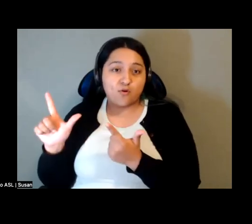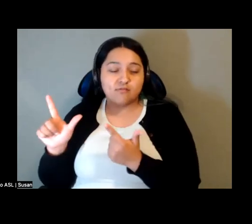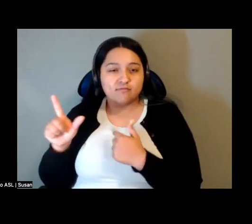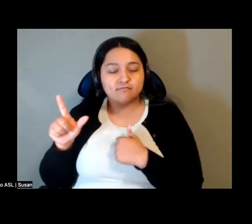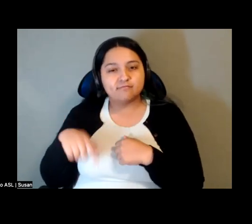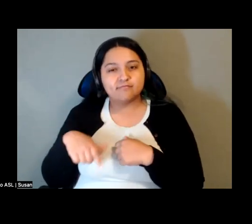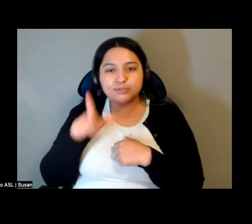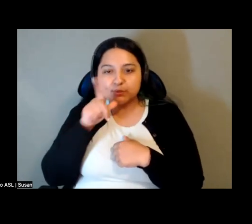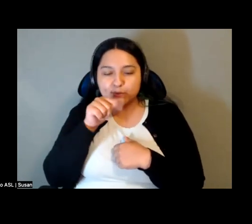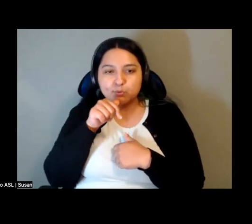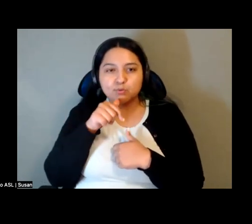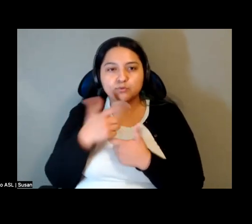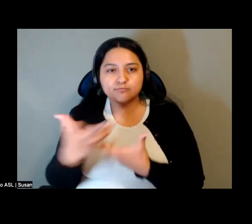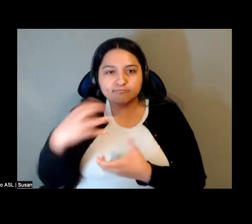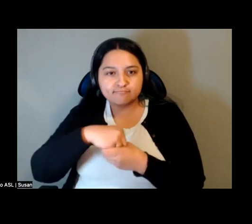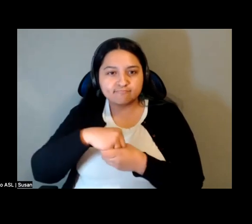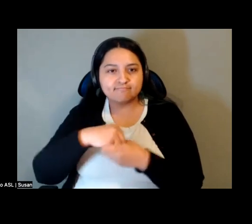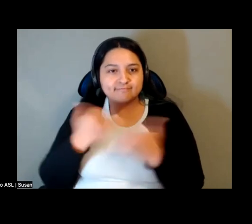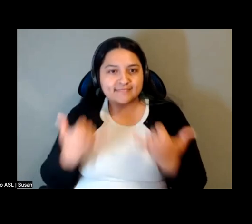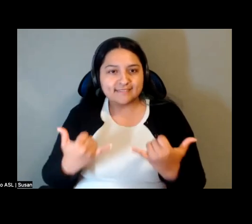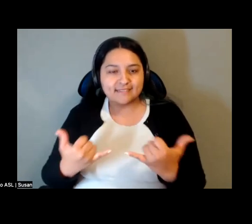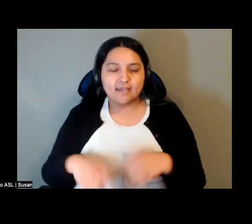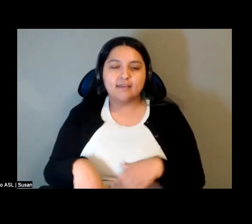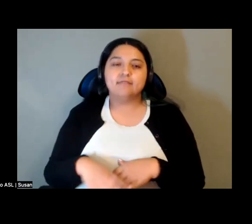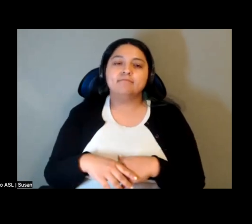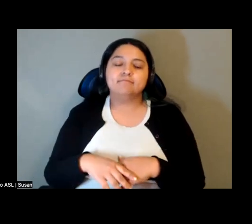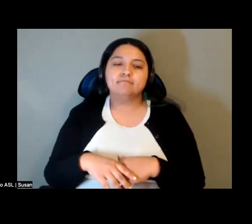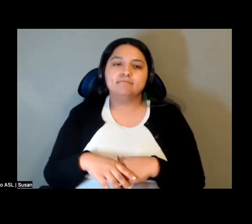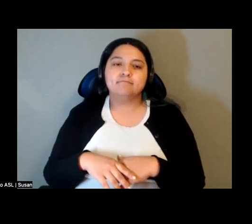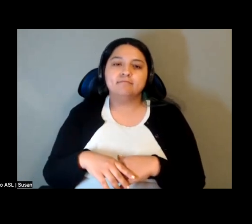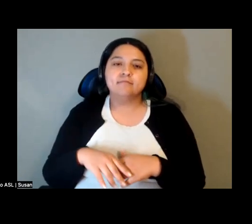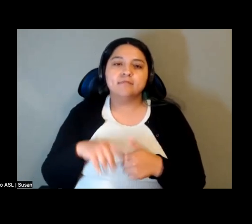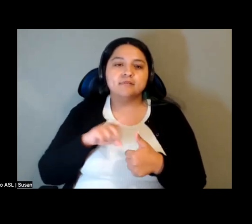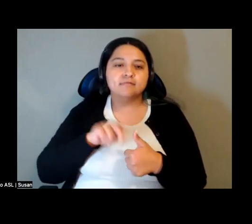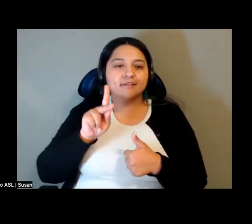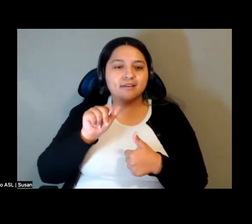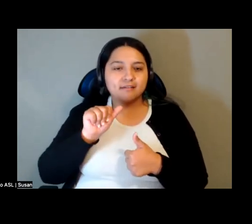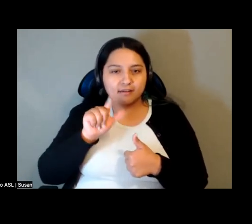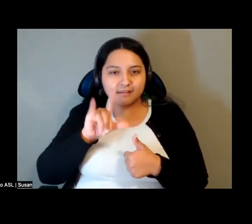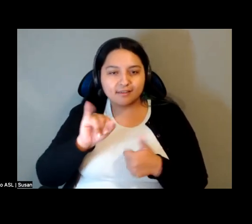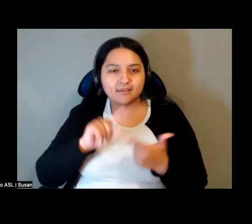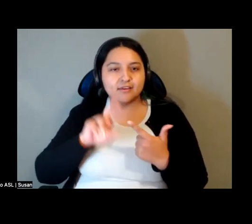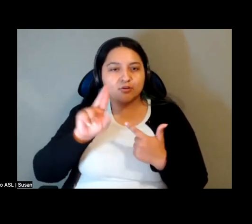this today. Kali Akuna, Ruth Wilson-Gilmore, Ananya Roy,